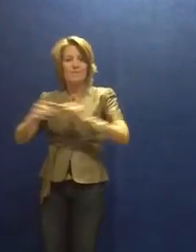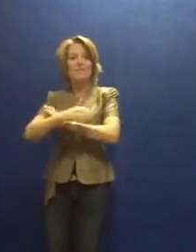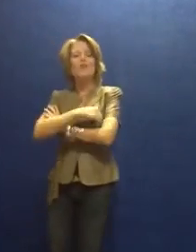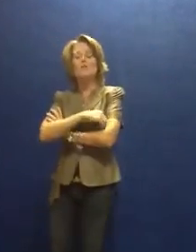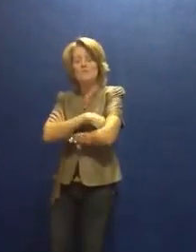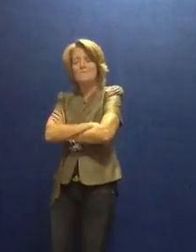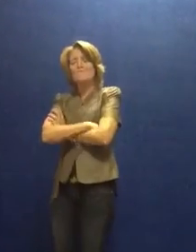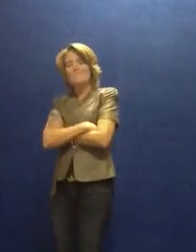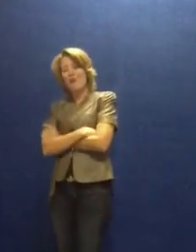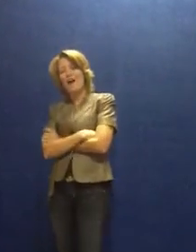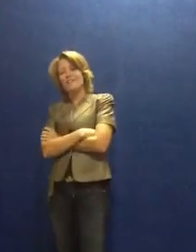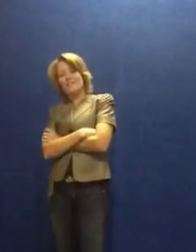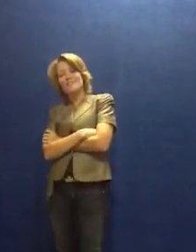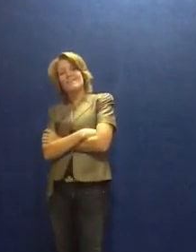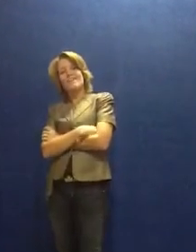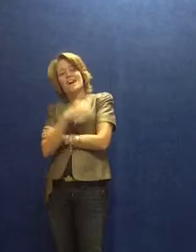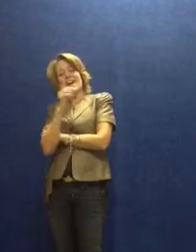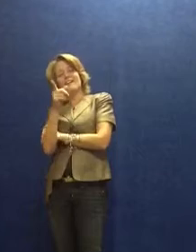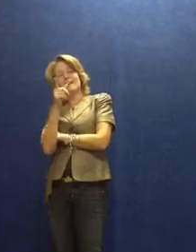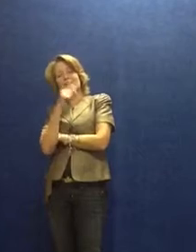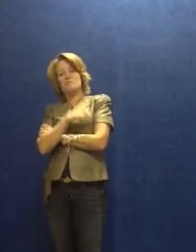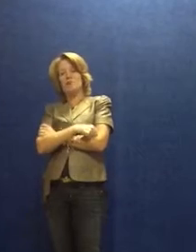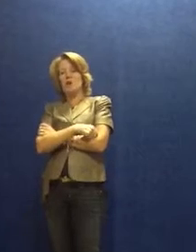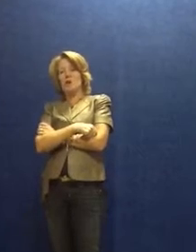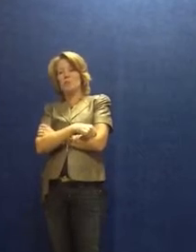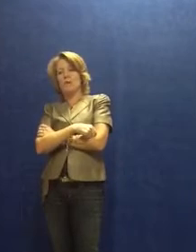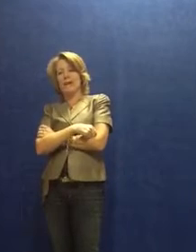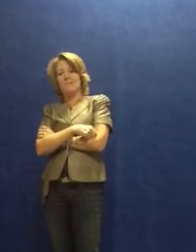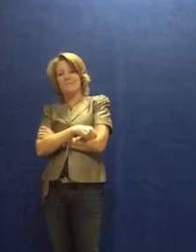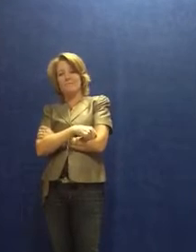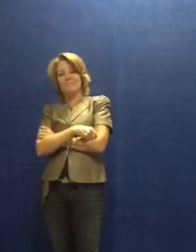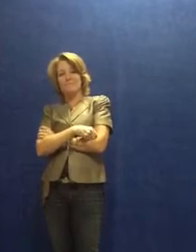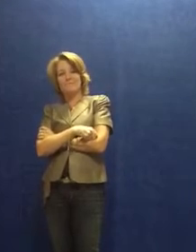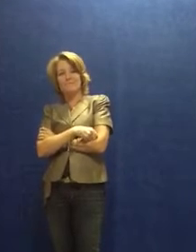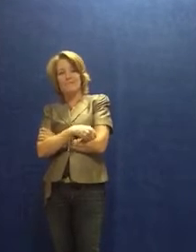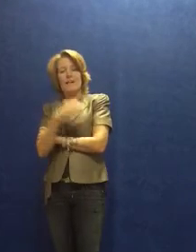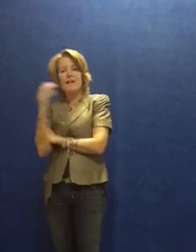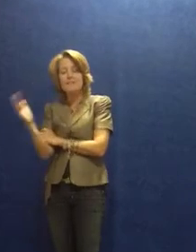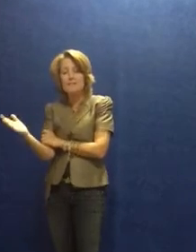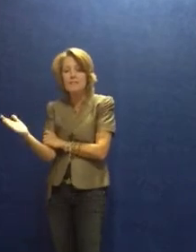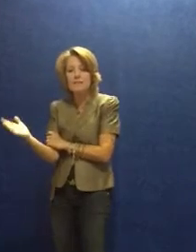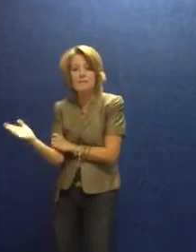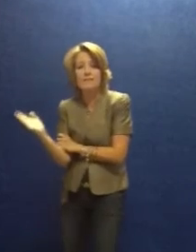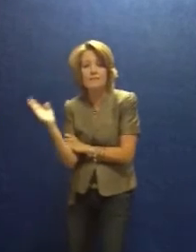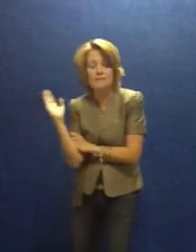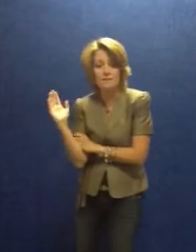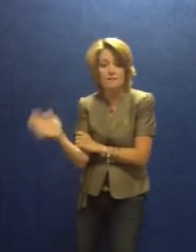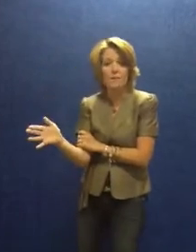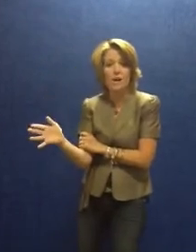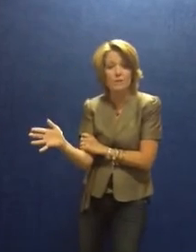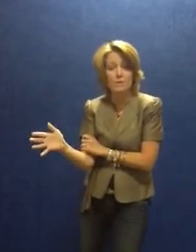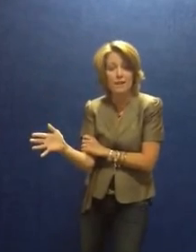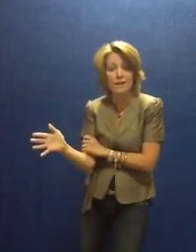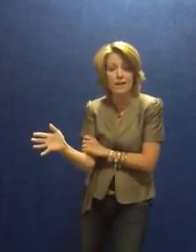Coach nodded. I like this Play-Doh plan! As they were leaving the locker room that night,